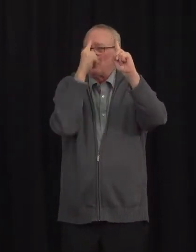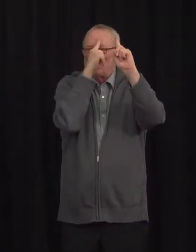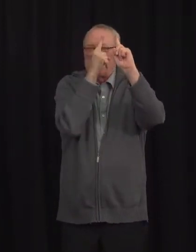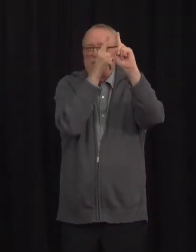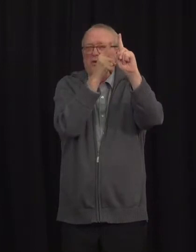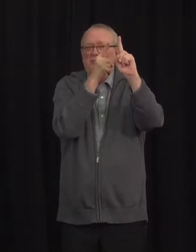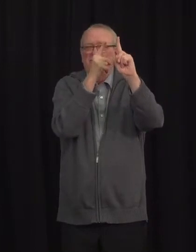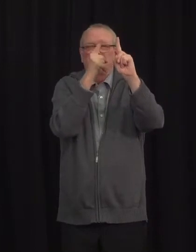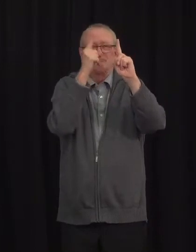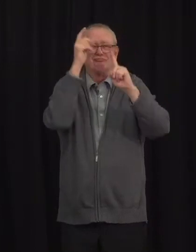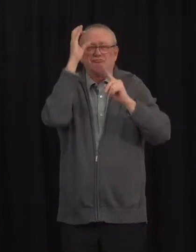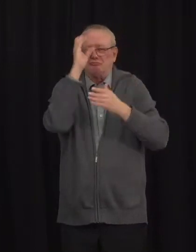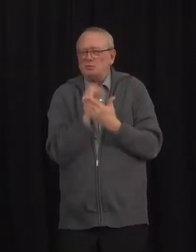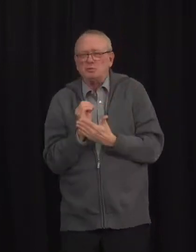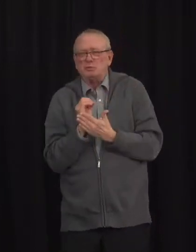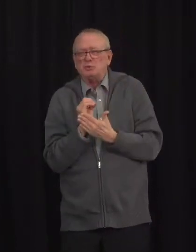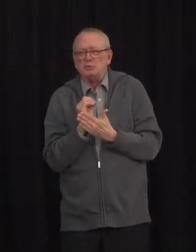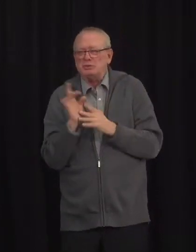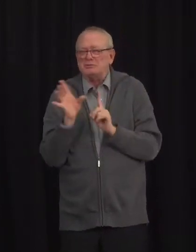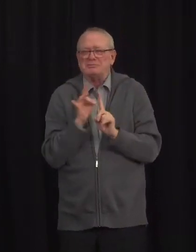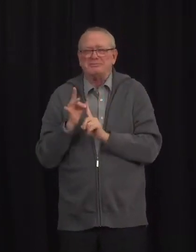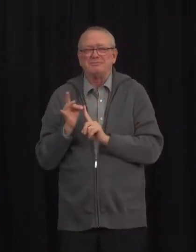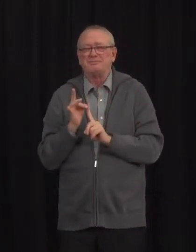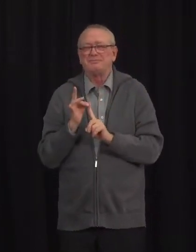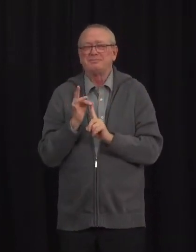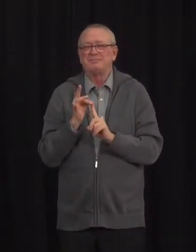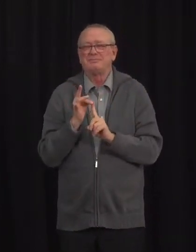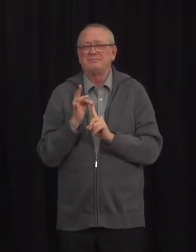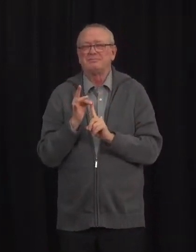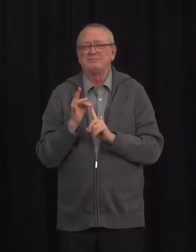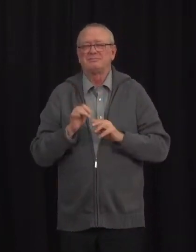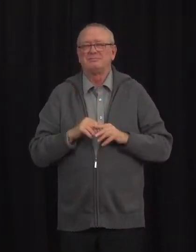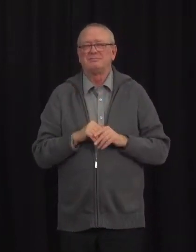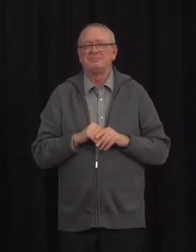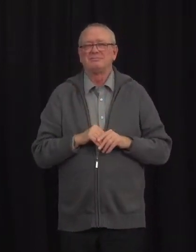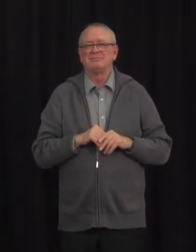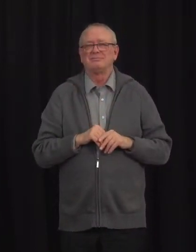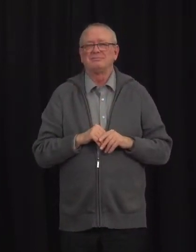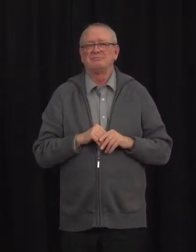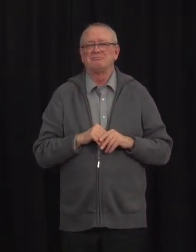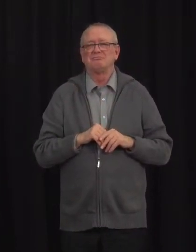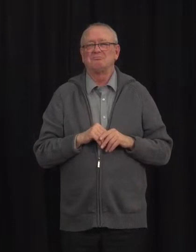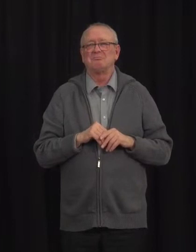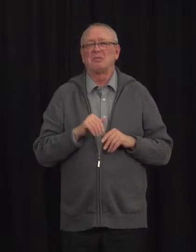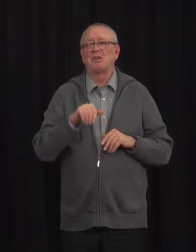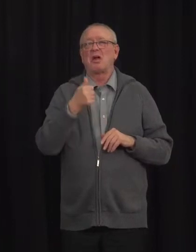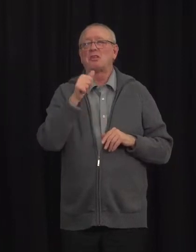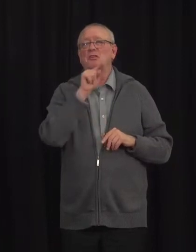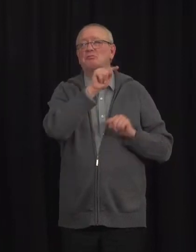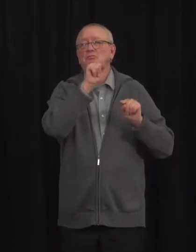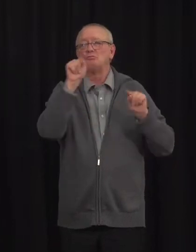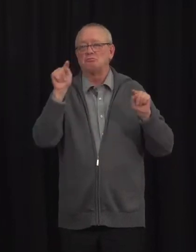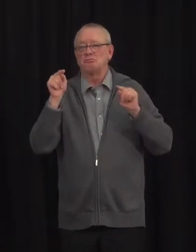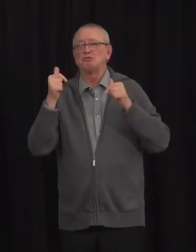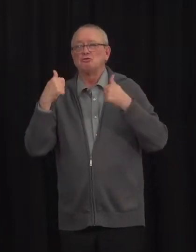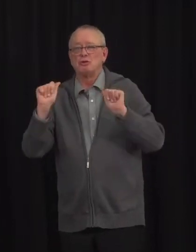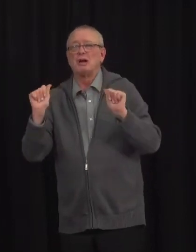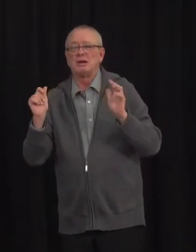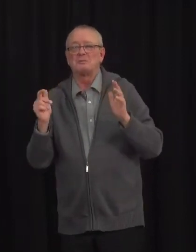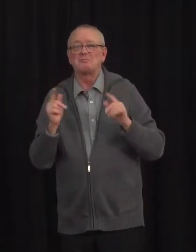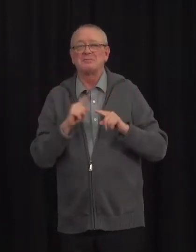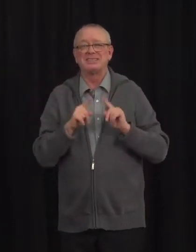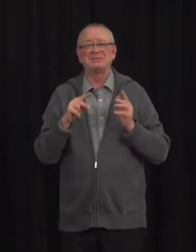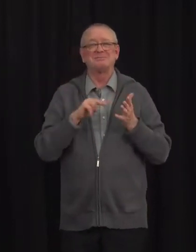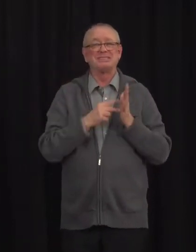to take the virus to zero, as some other jurisdictions have tried to do, then it's a pretty